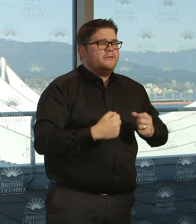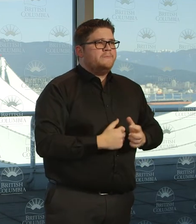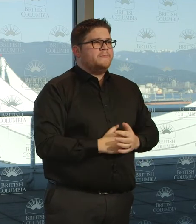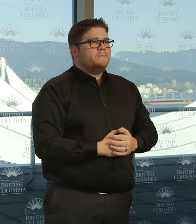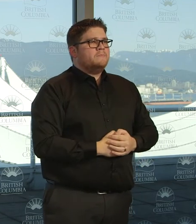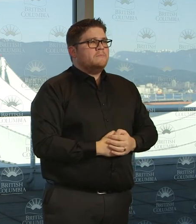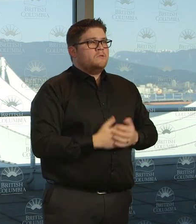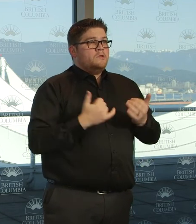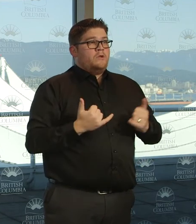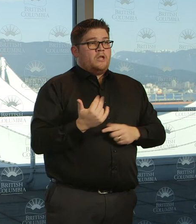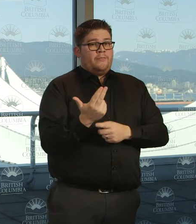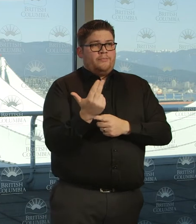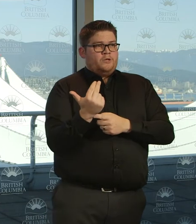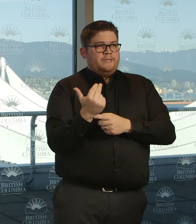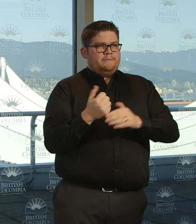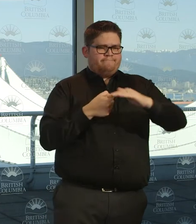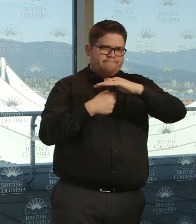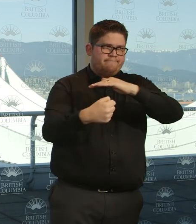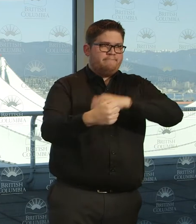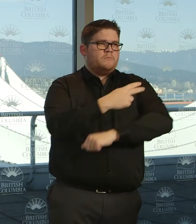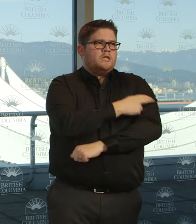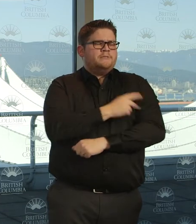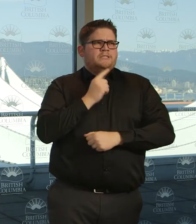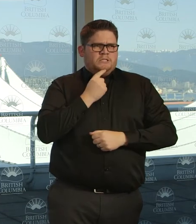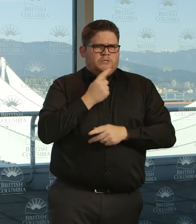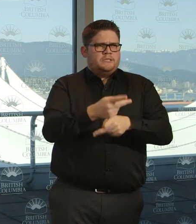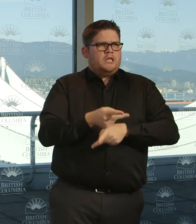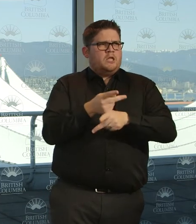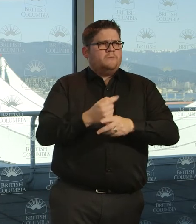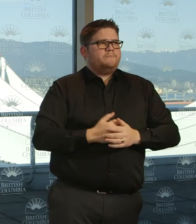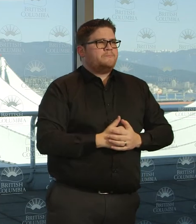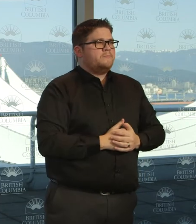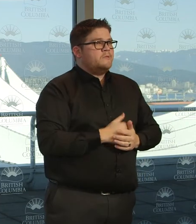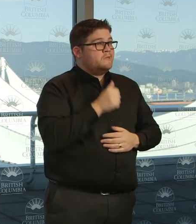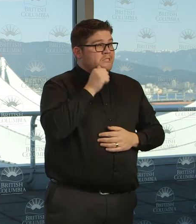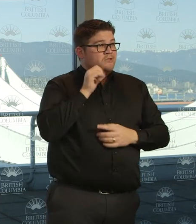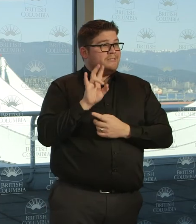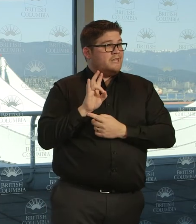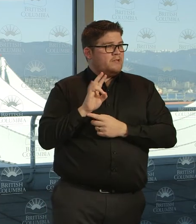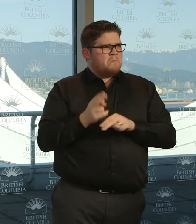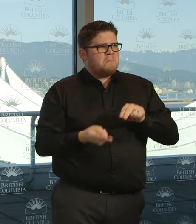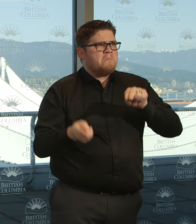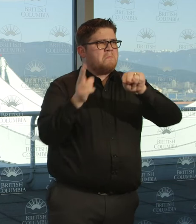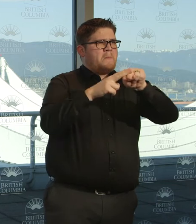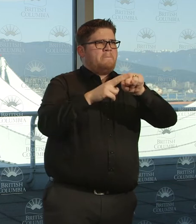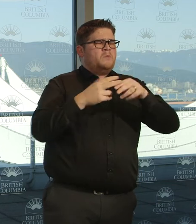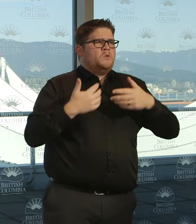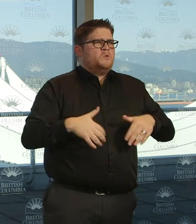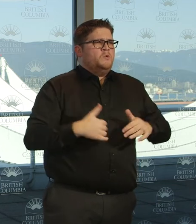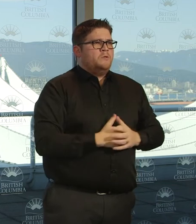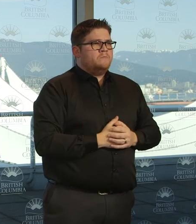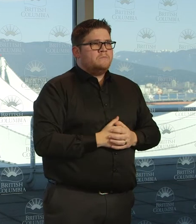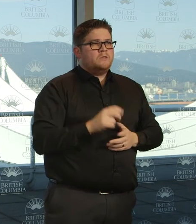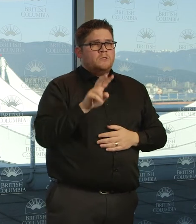patients in acute care. We had seven yesterday. And of these 237 cases, I believe it's still the case that five have